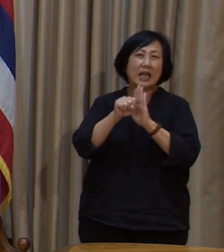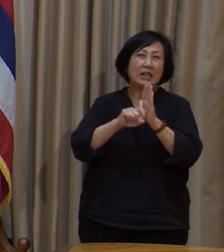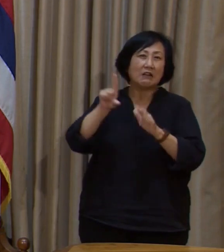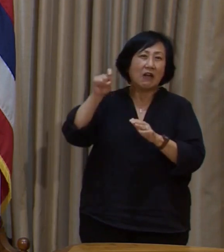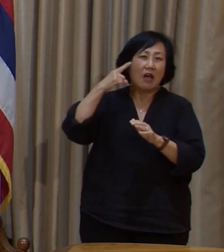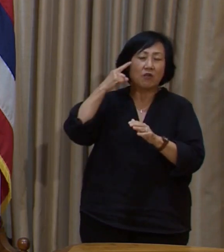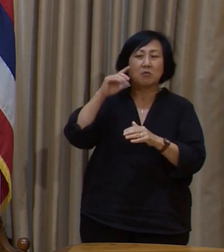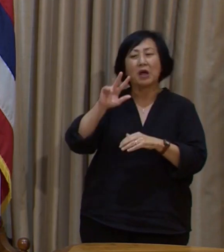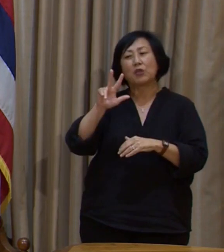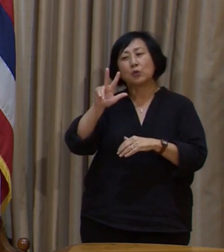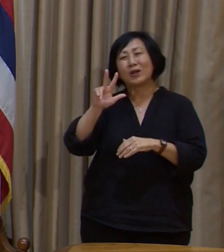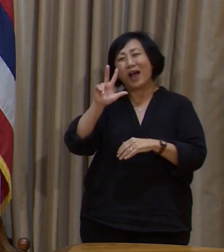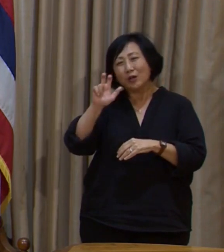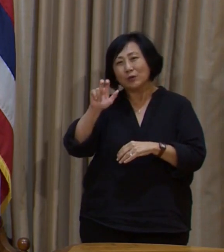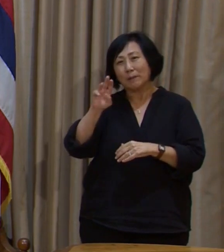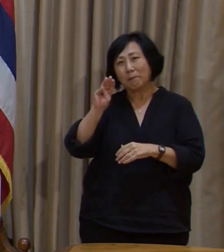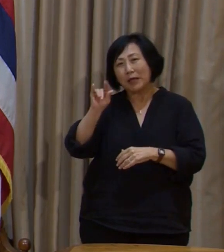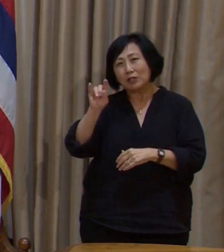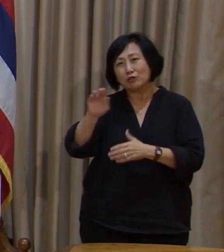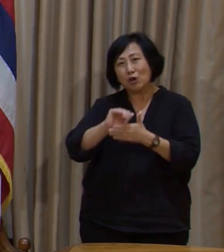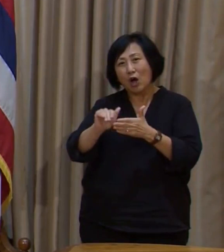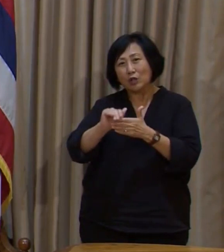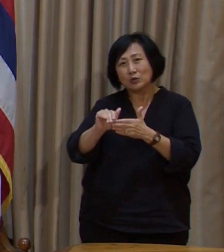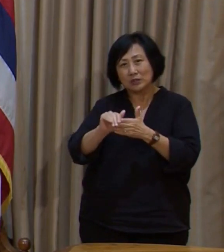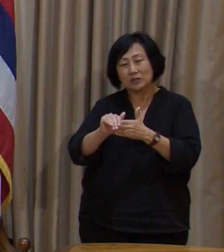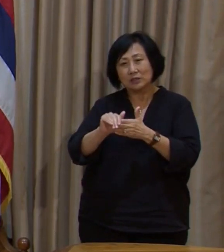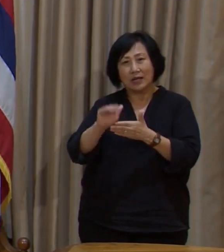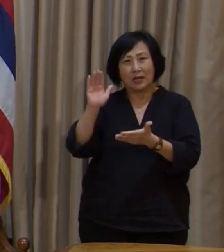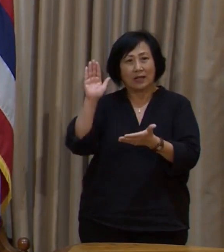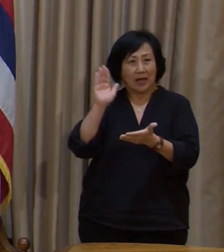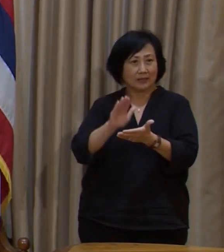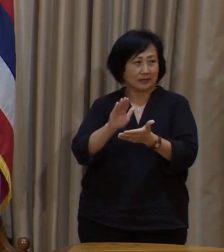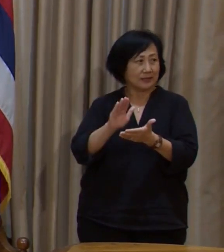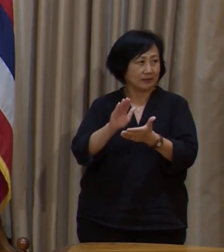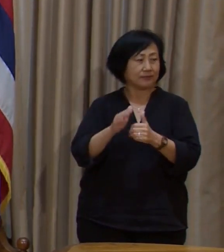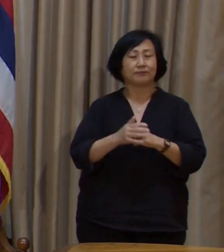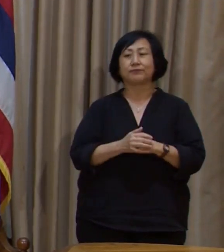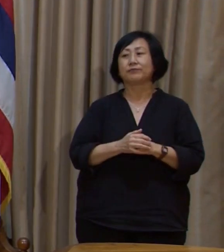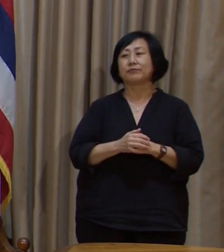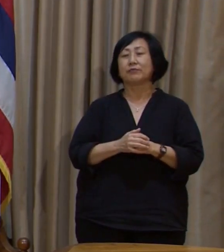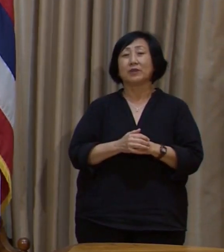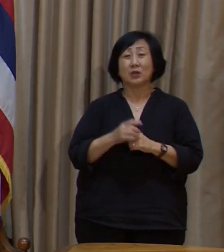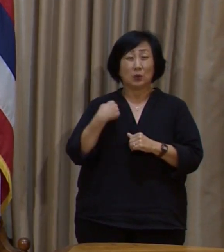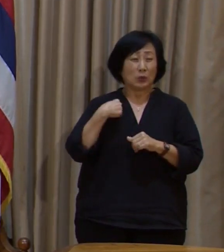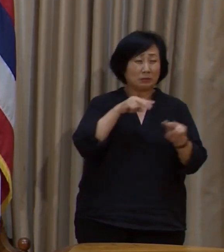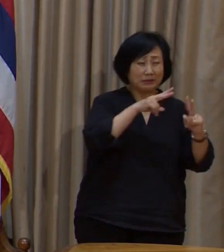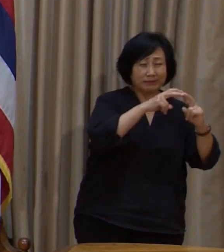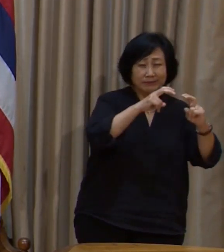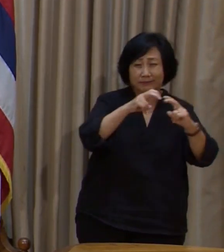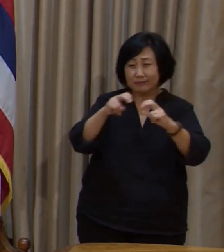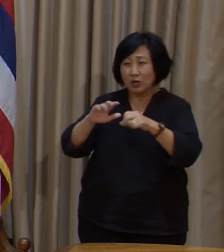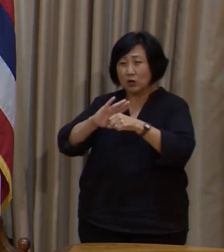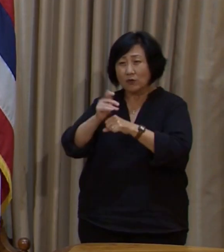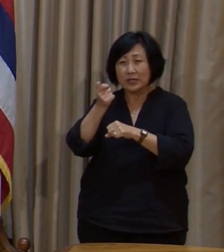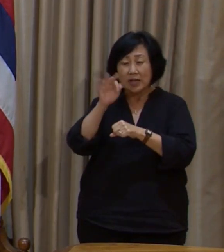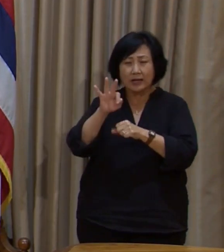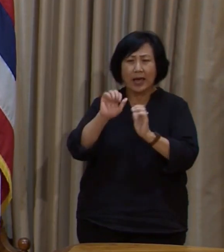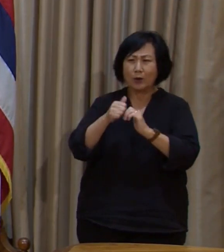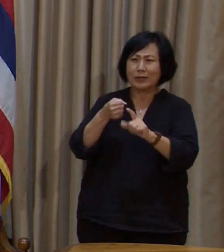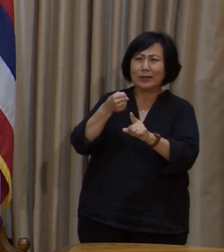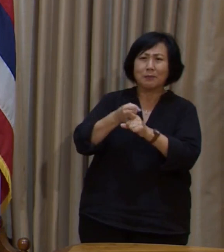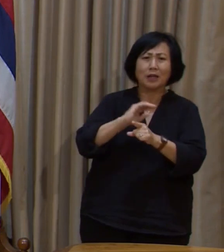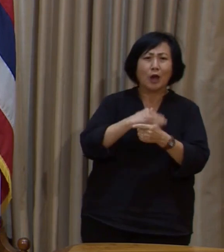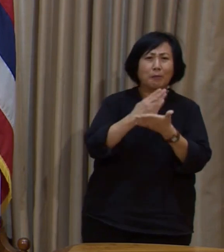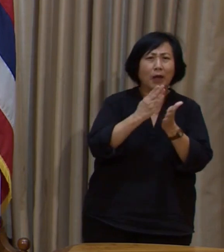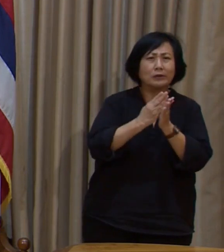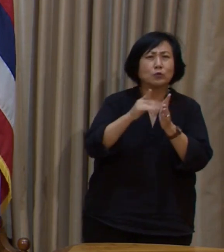$300 million. You know, we've been assessing COVID-19's impact on the state budget from the